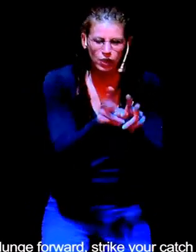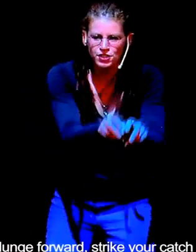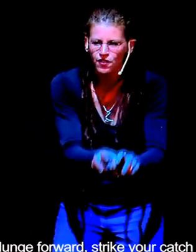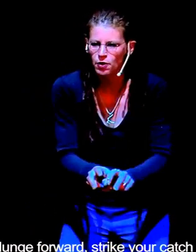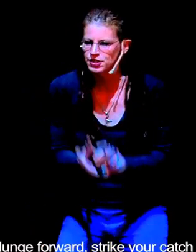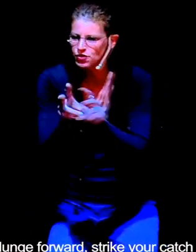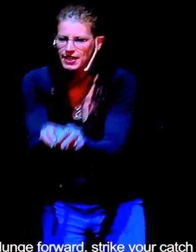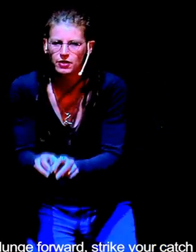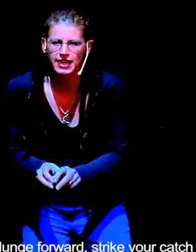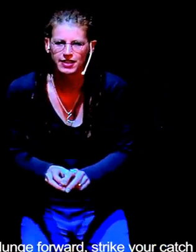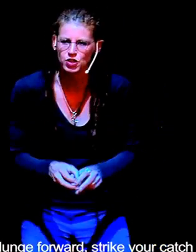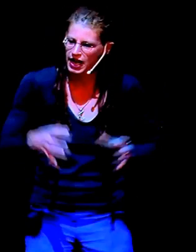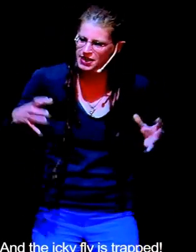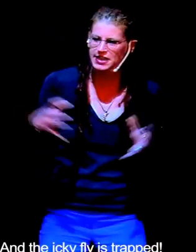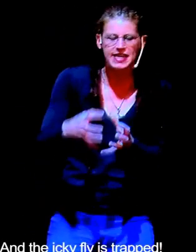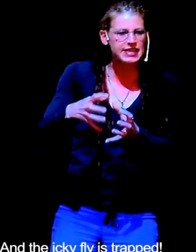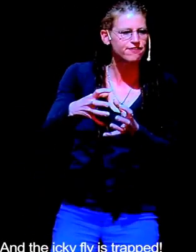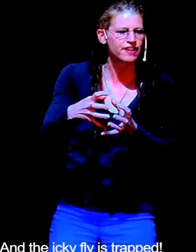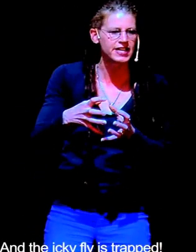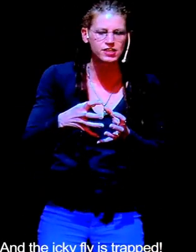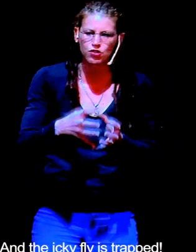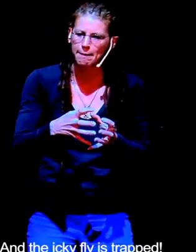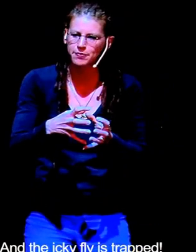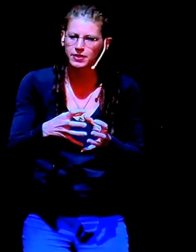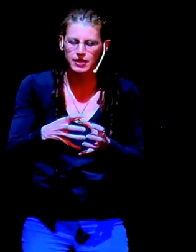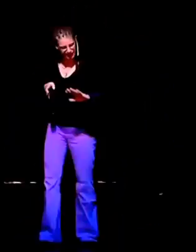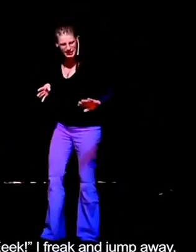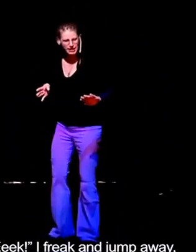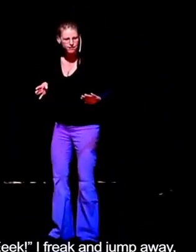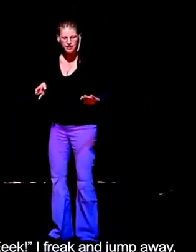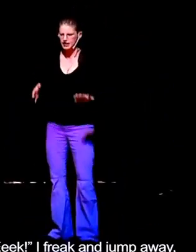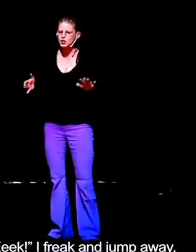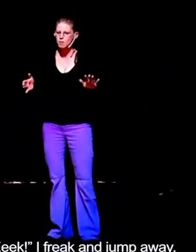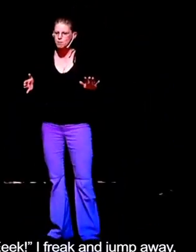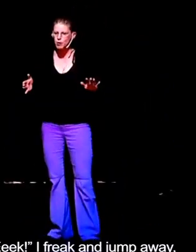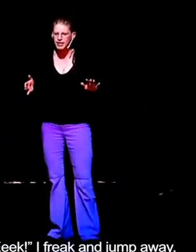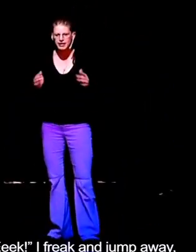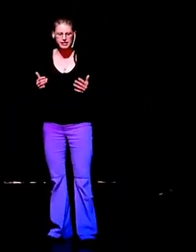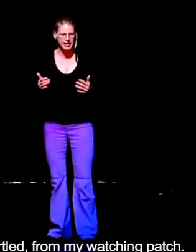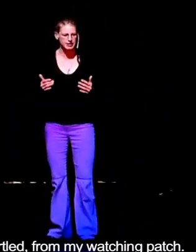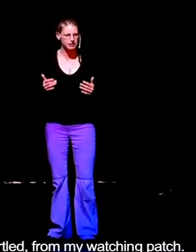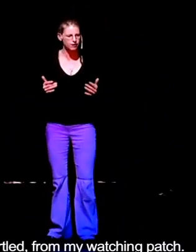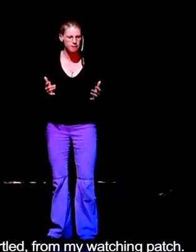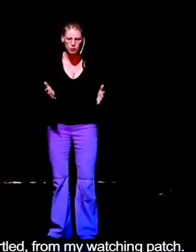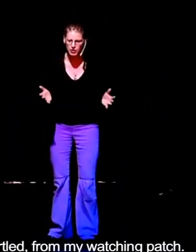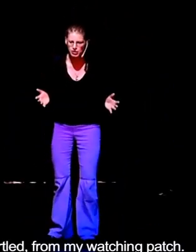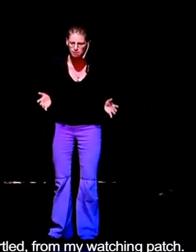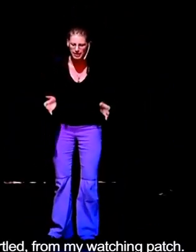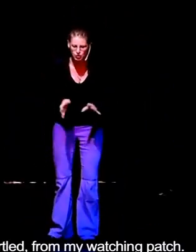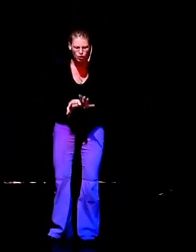lunge forward, strike your catch, and the icky flies trap, Eek, I freak, I'll jump away, startled from my watching patch,